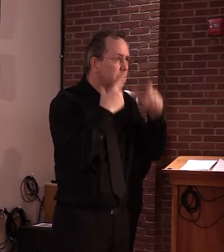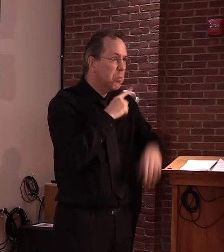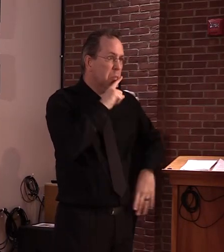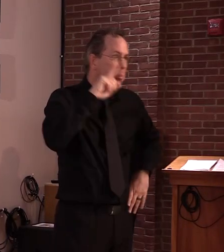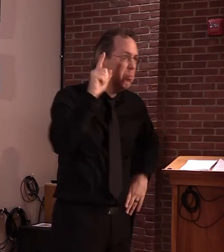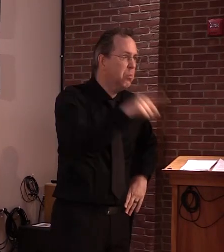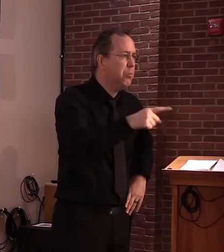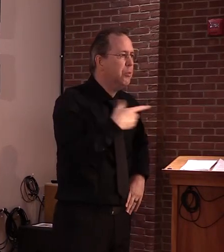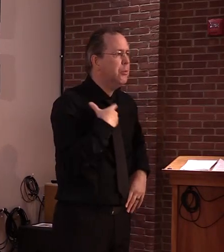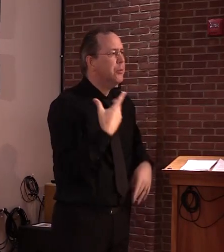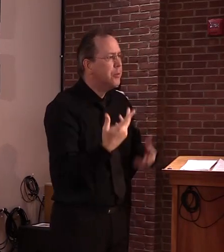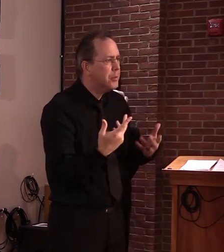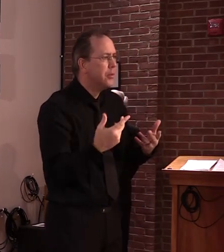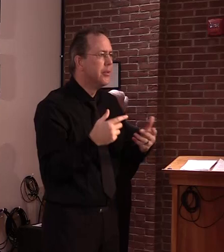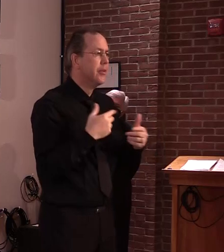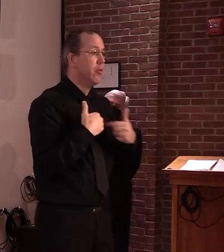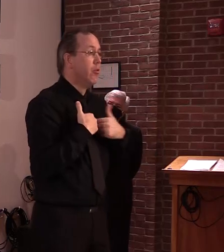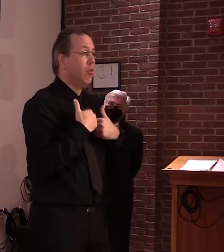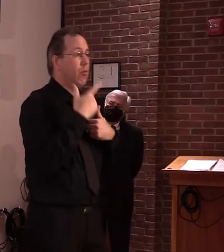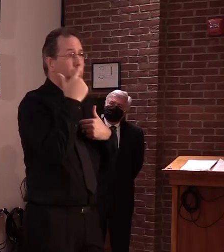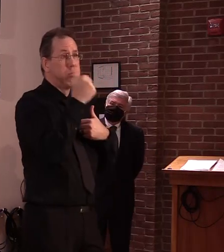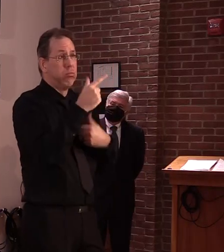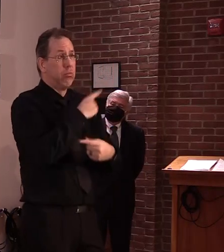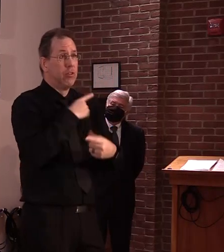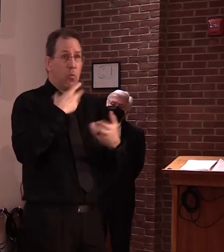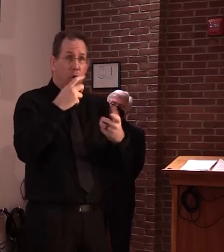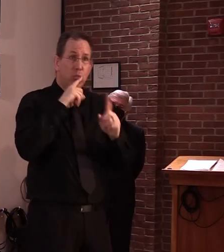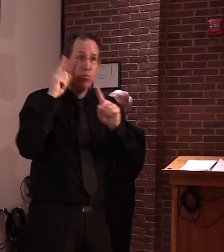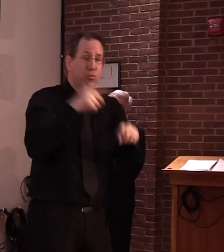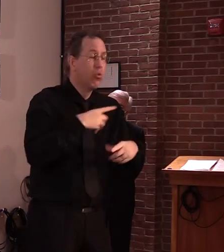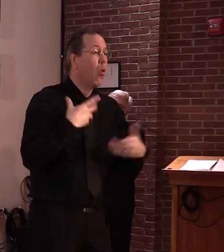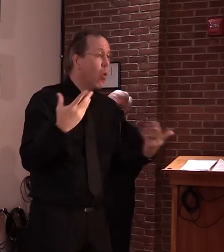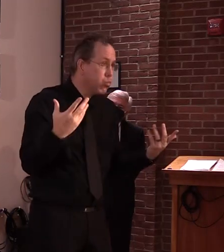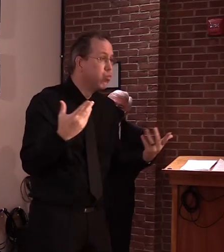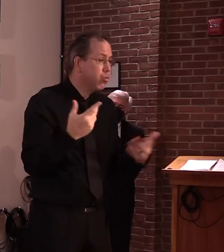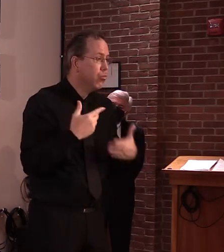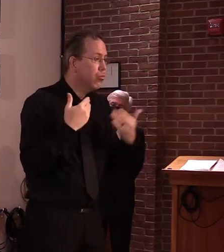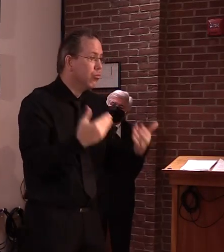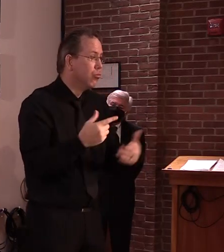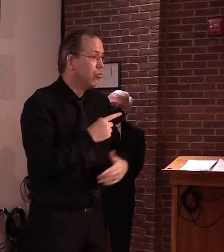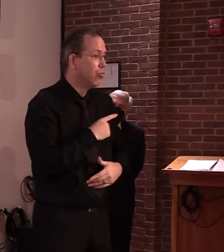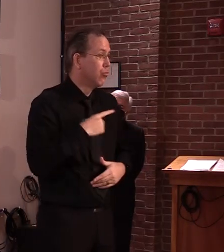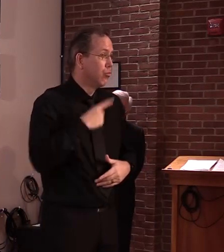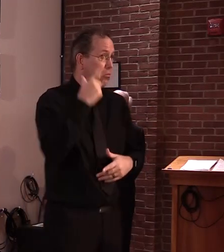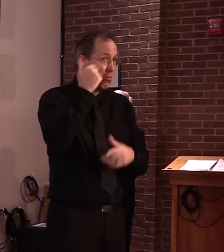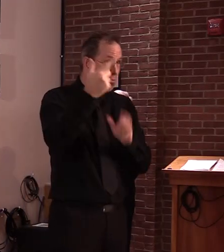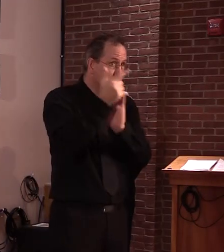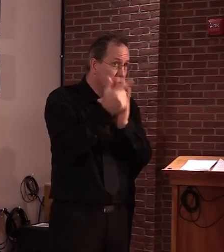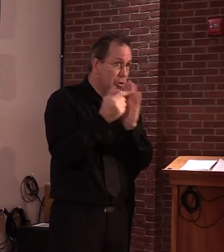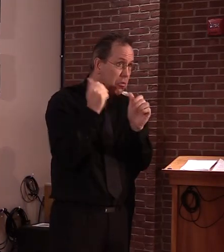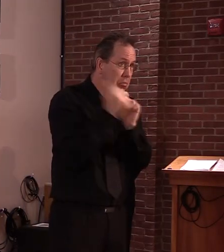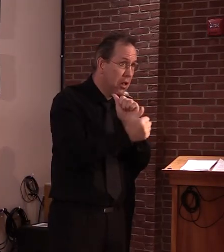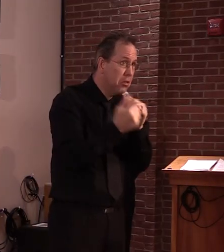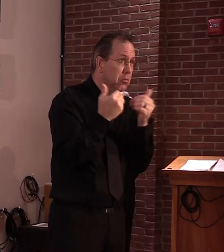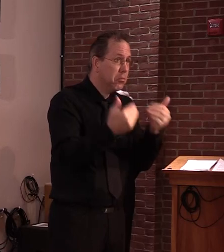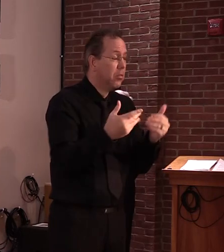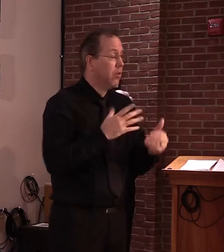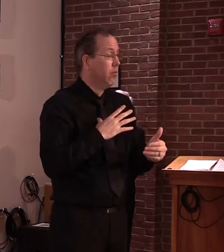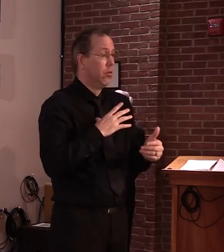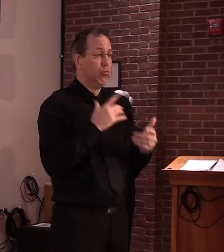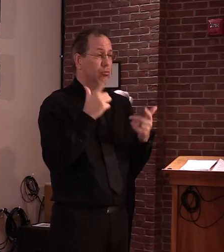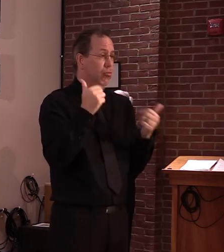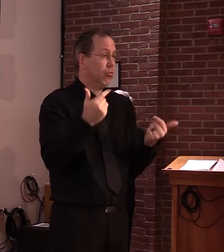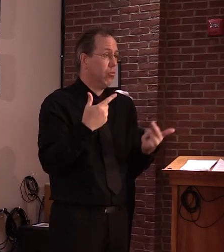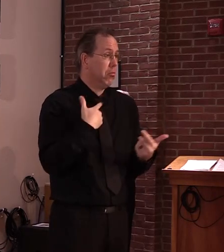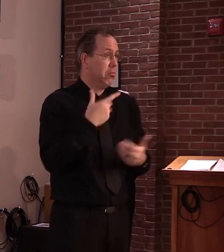obviously, the legislature can propose anything it wants in terms of making this mandatory for all Vermonters. But